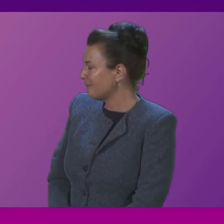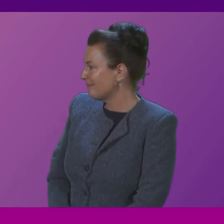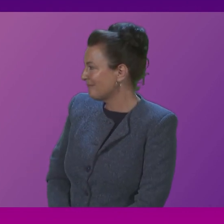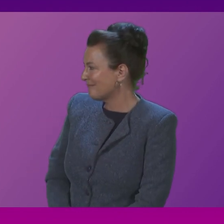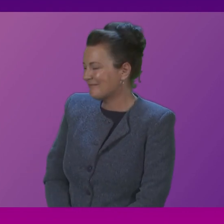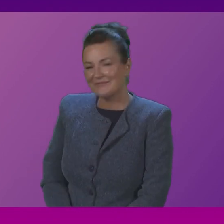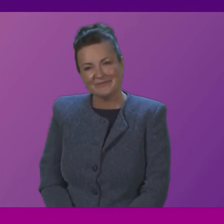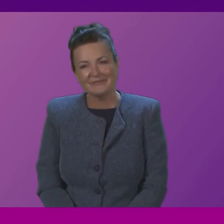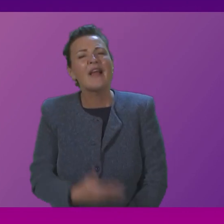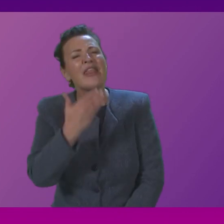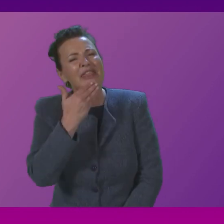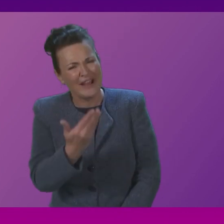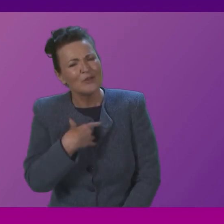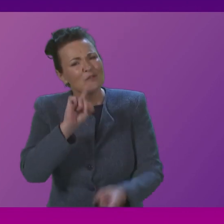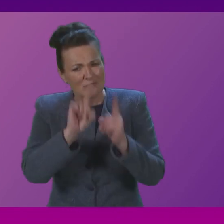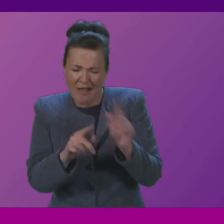reply and agree that we can be